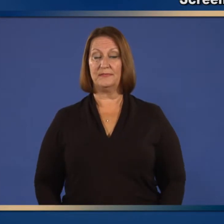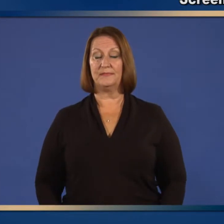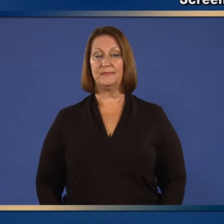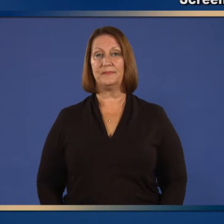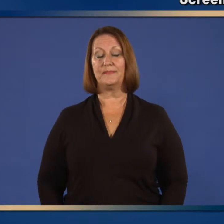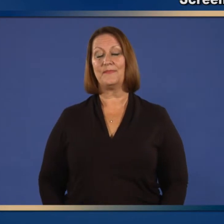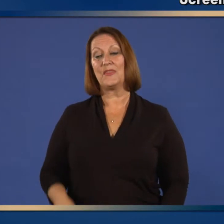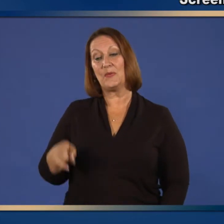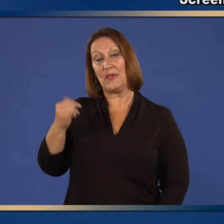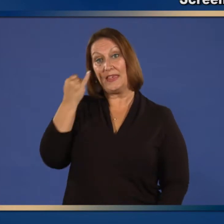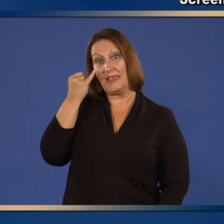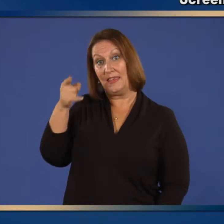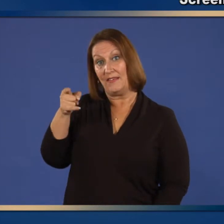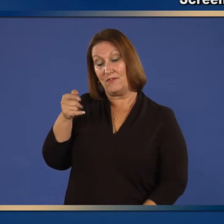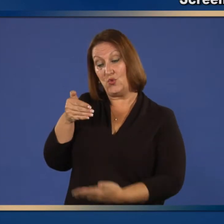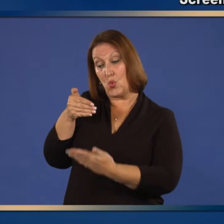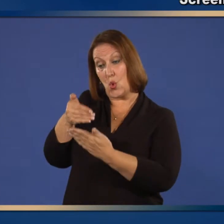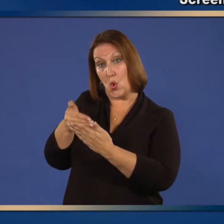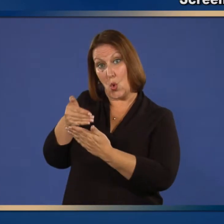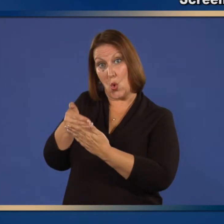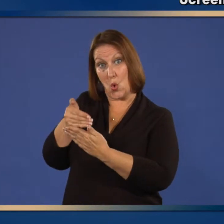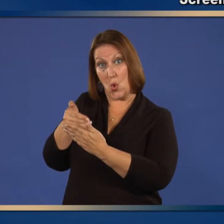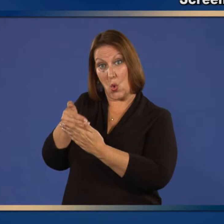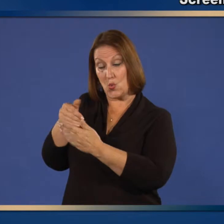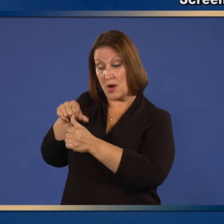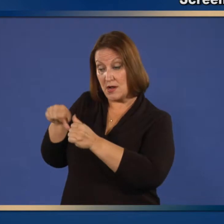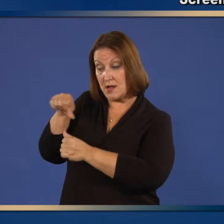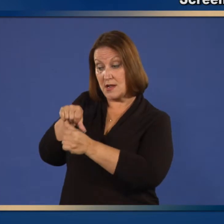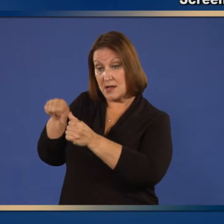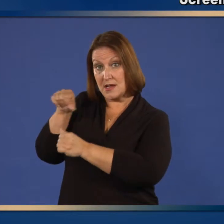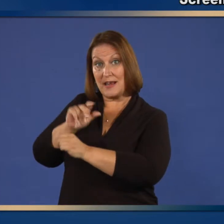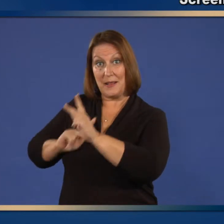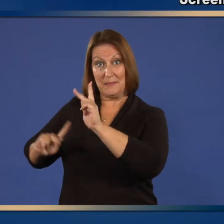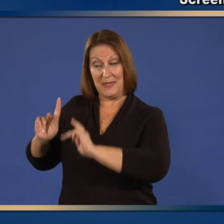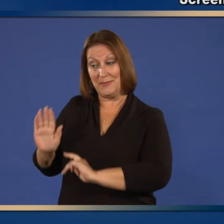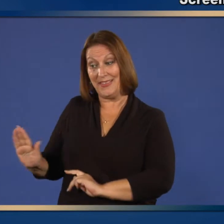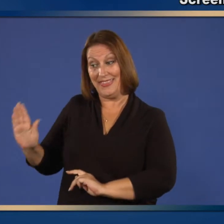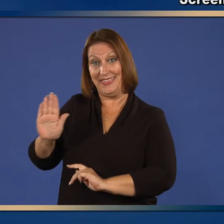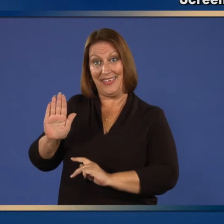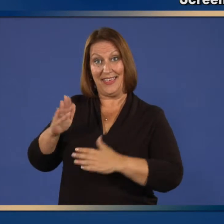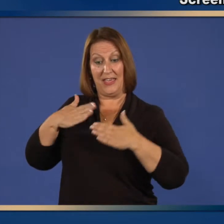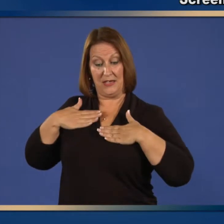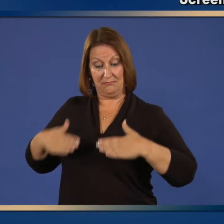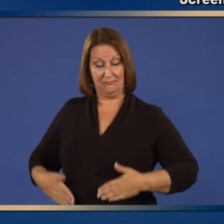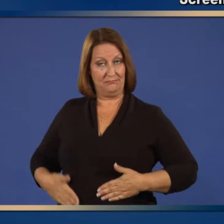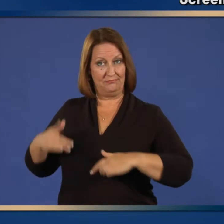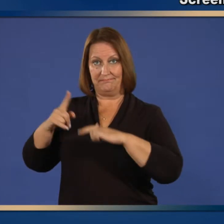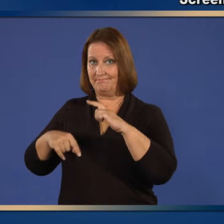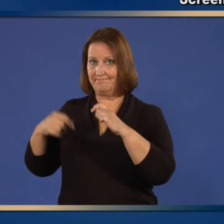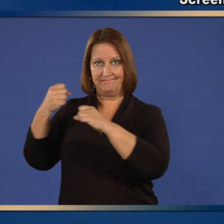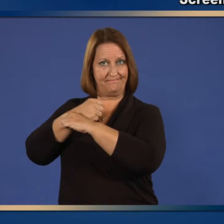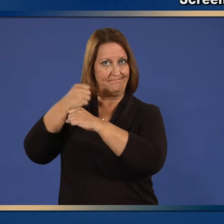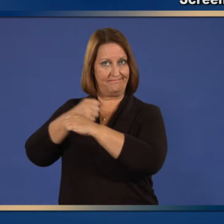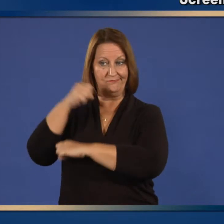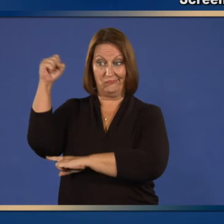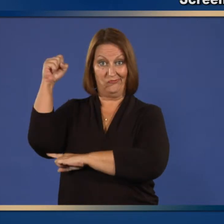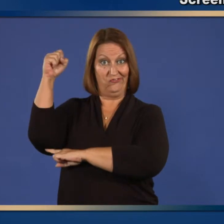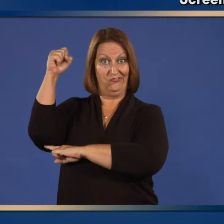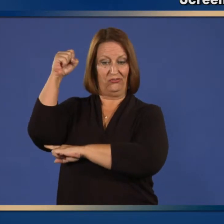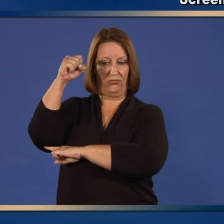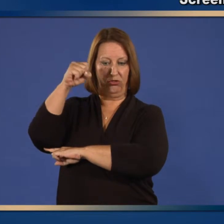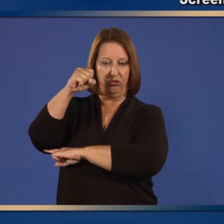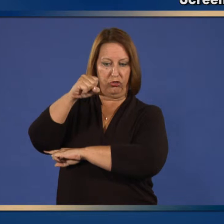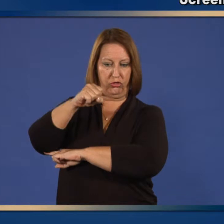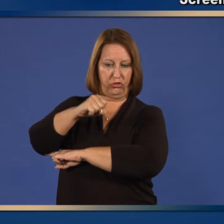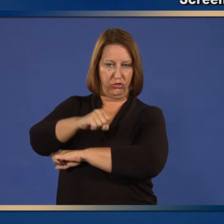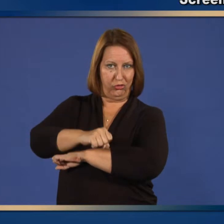Close contact with severely immunosuppressed persons during periods in which the immunosuppressed